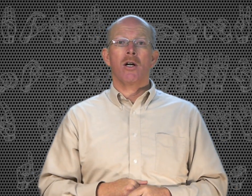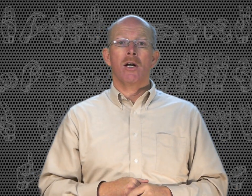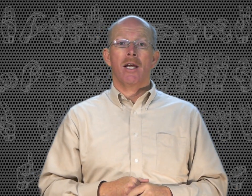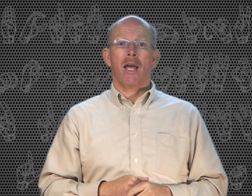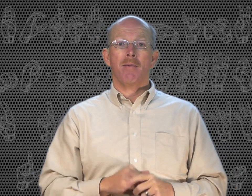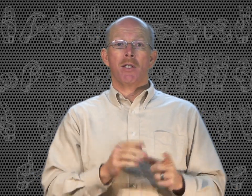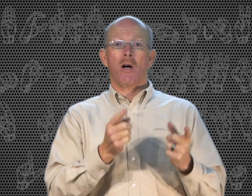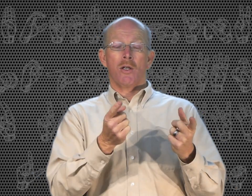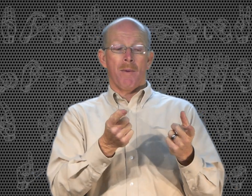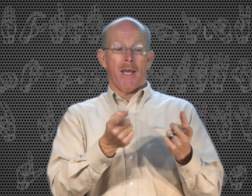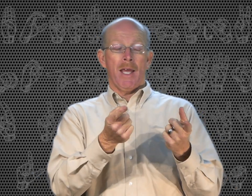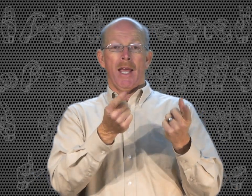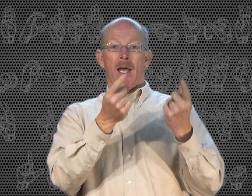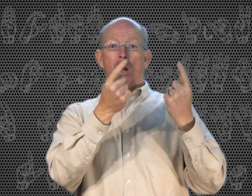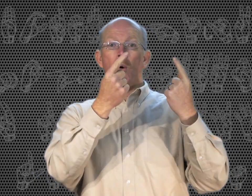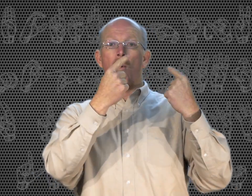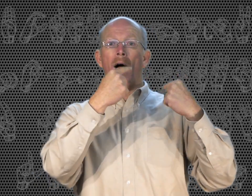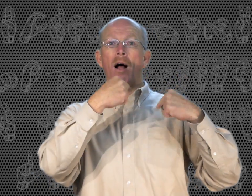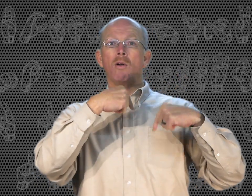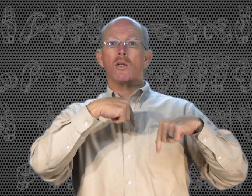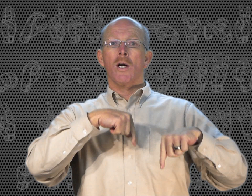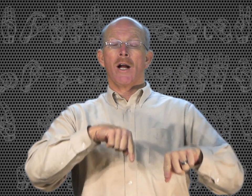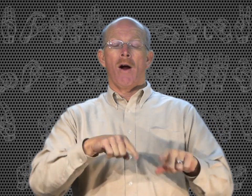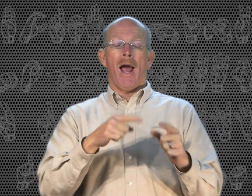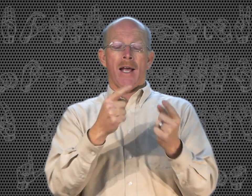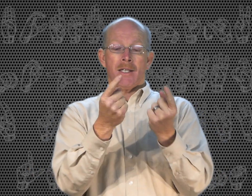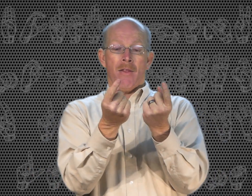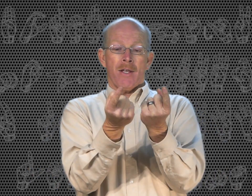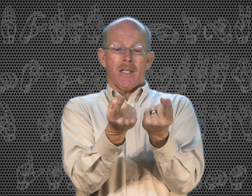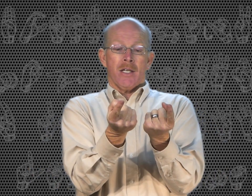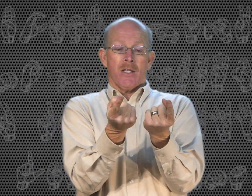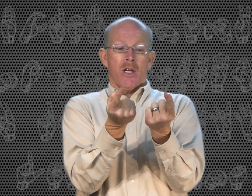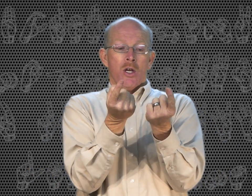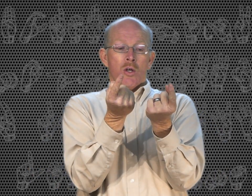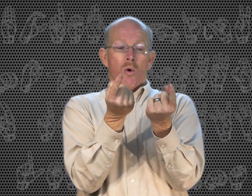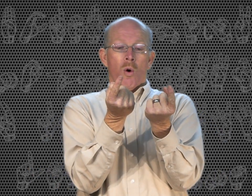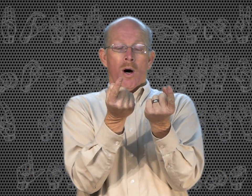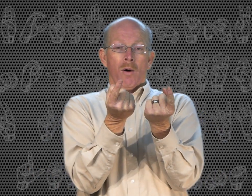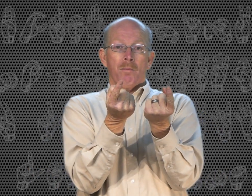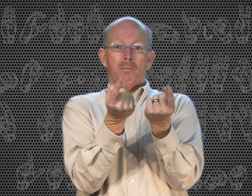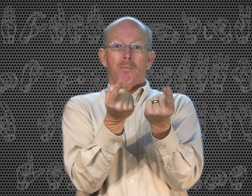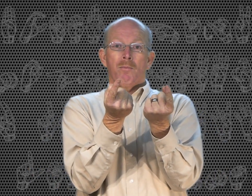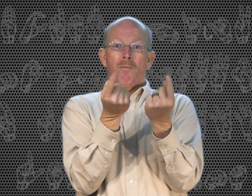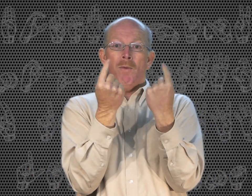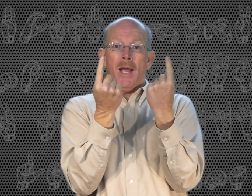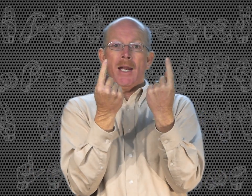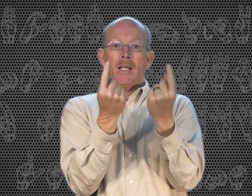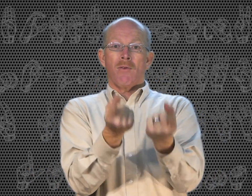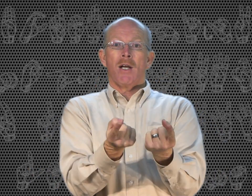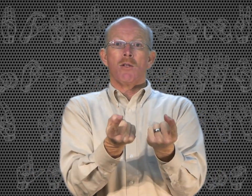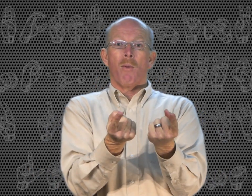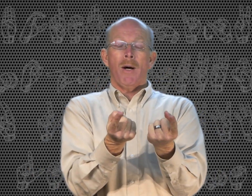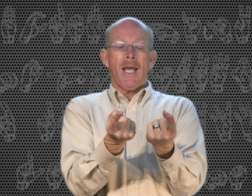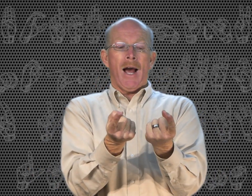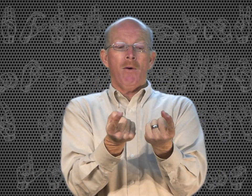came to talk to me. While, during, or as. Now this is your index fingers pointing out,